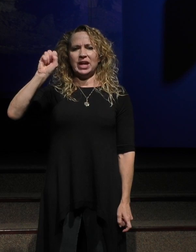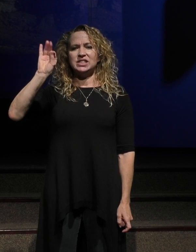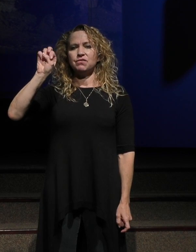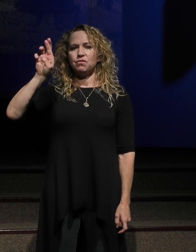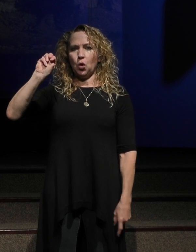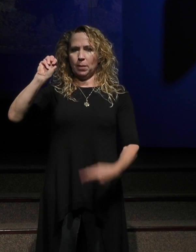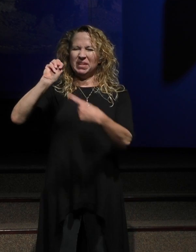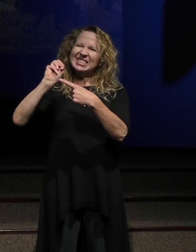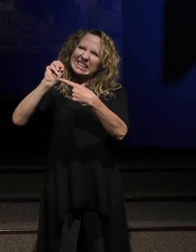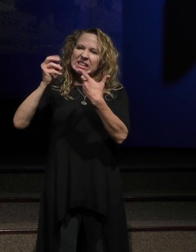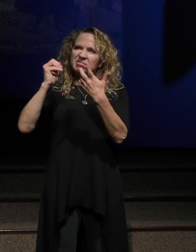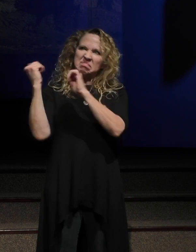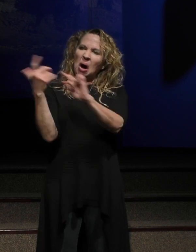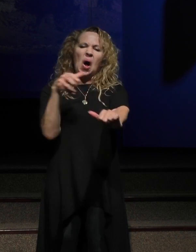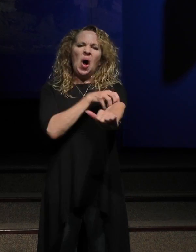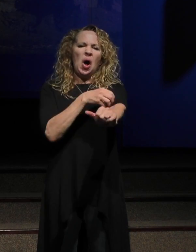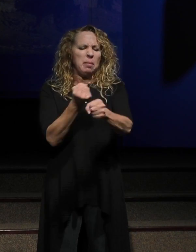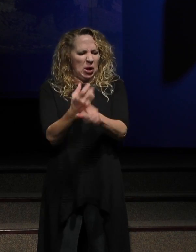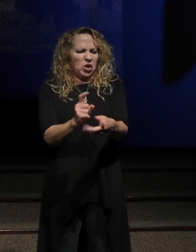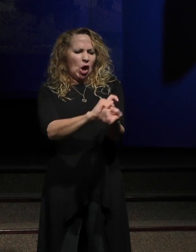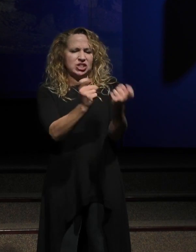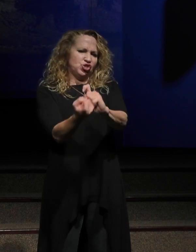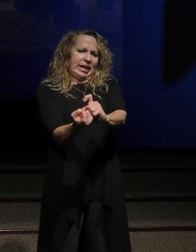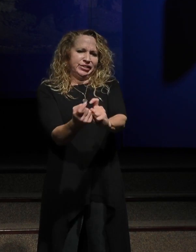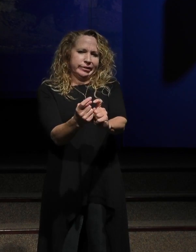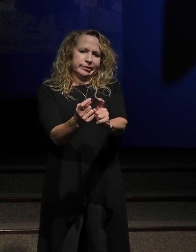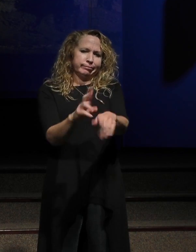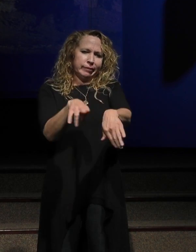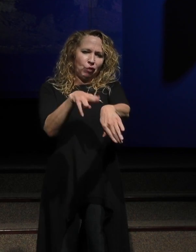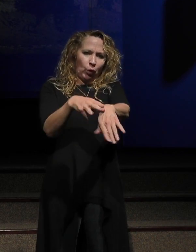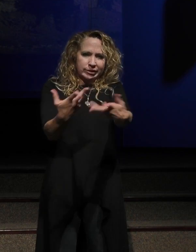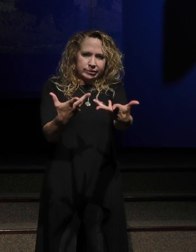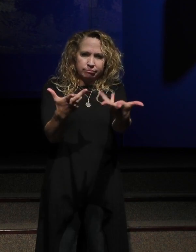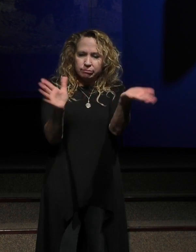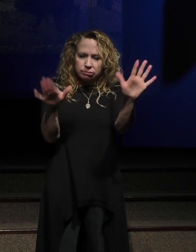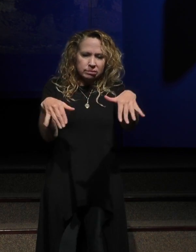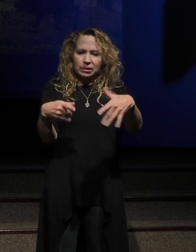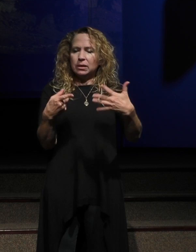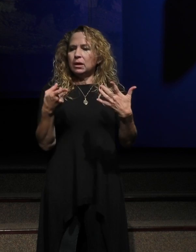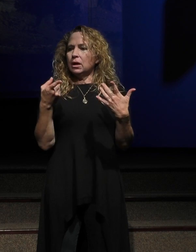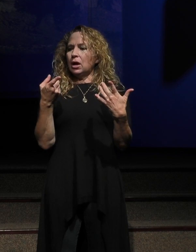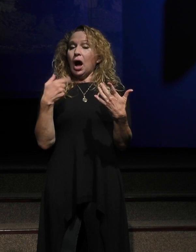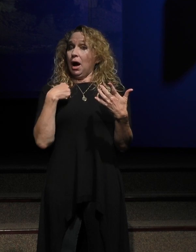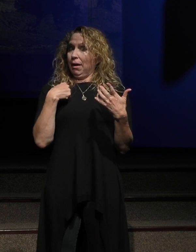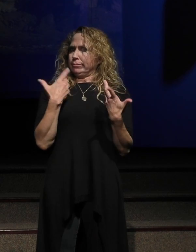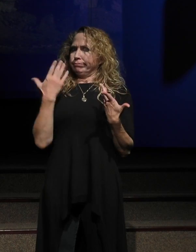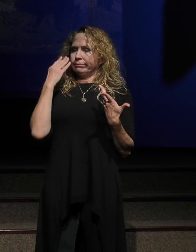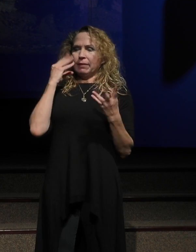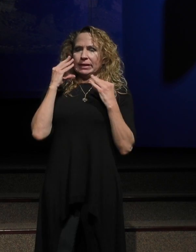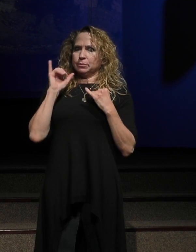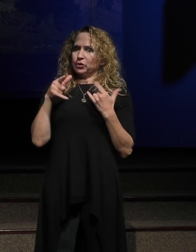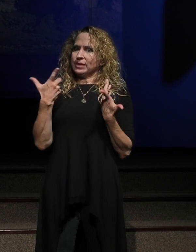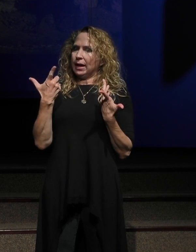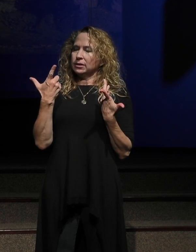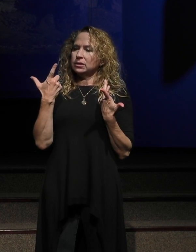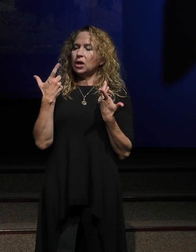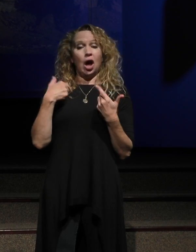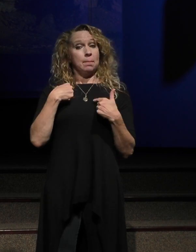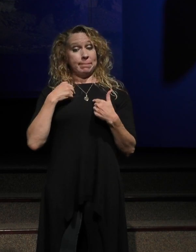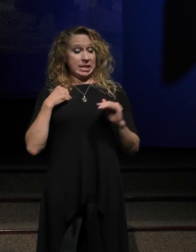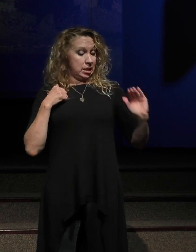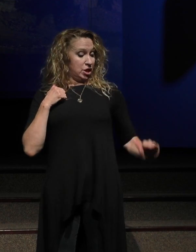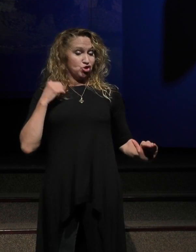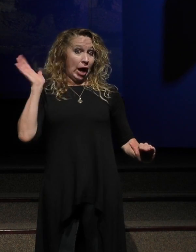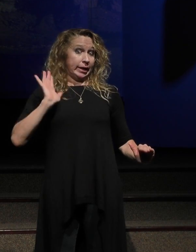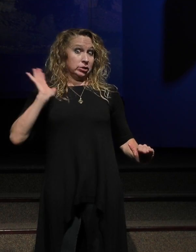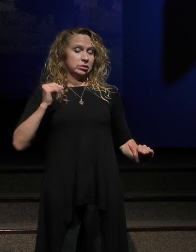all power transforms. It's essentially what power does. I know this firsthand. When I was a child,